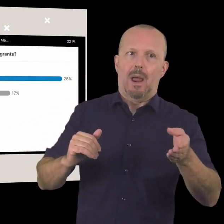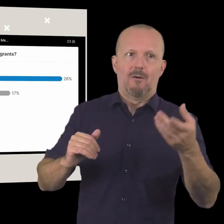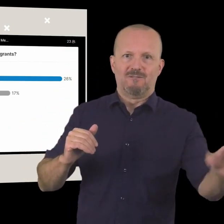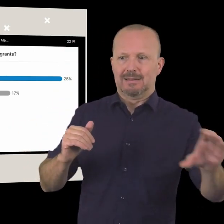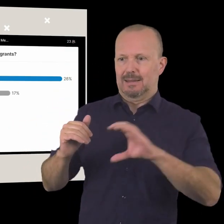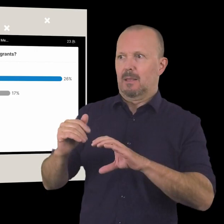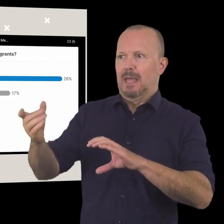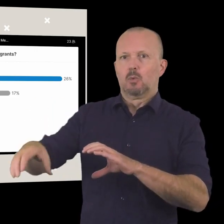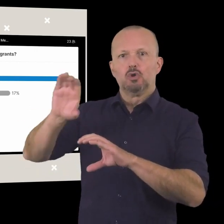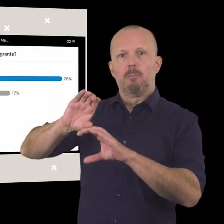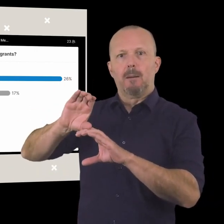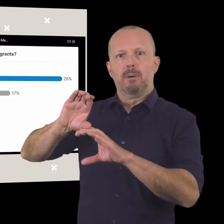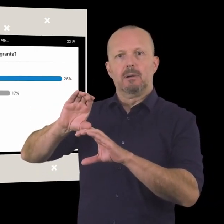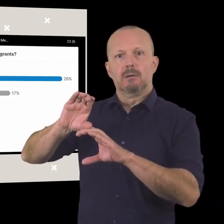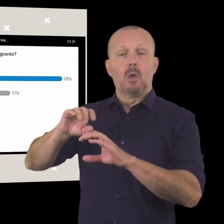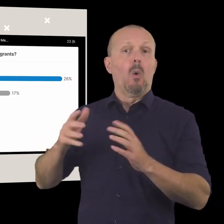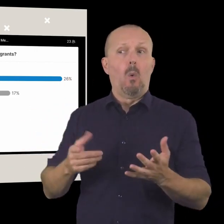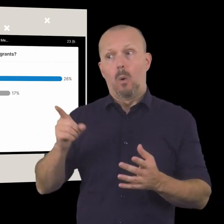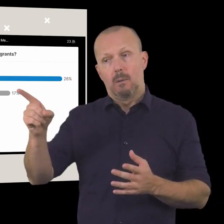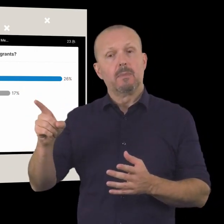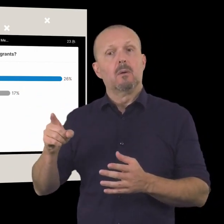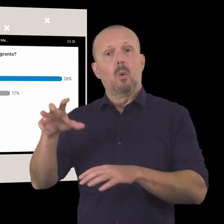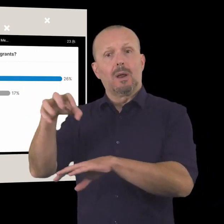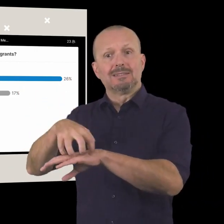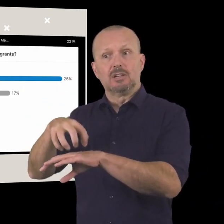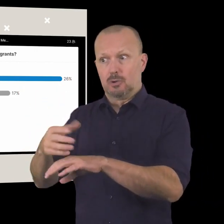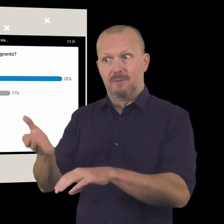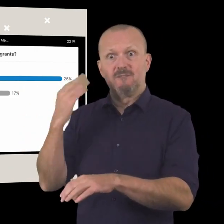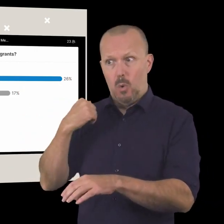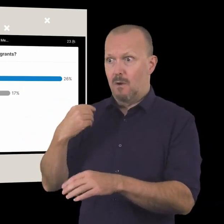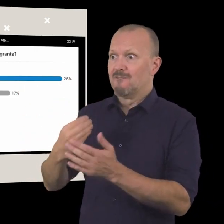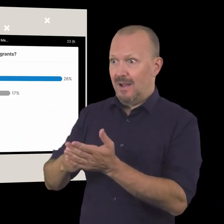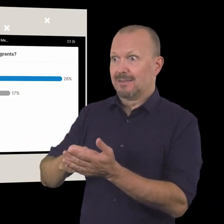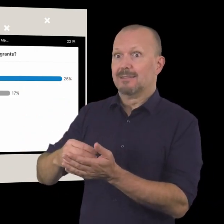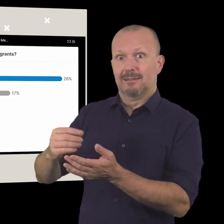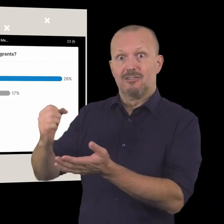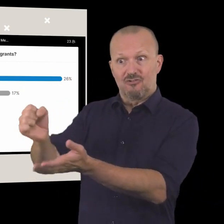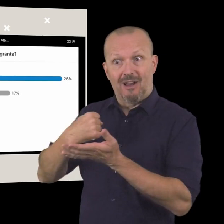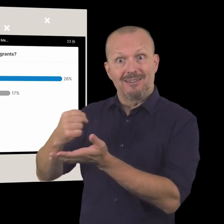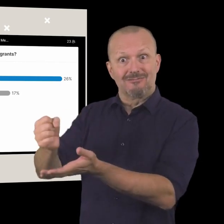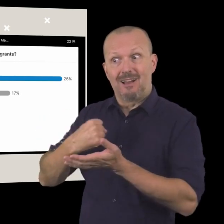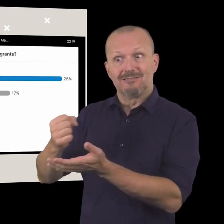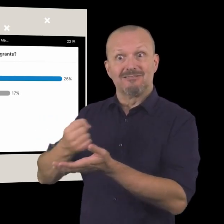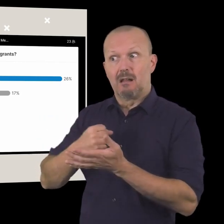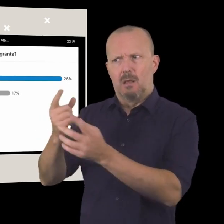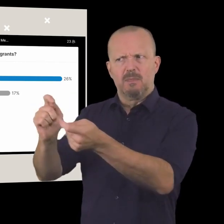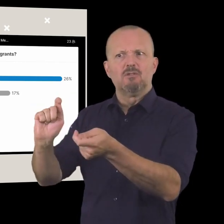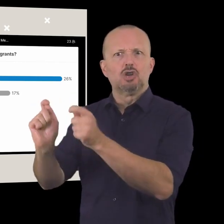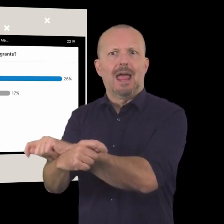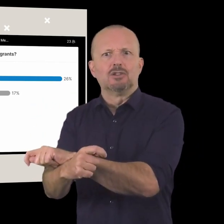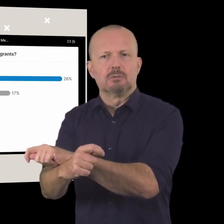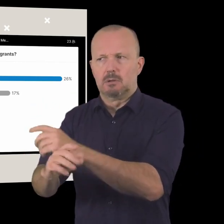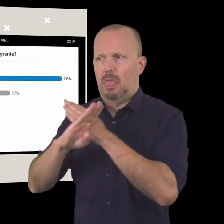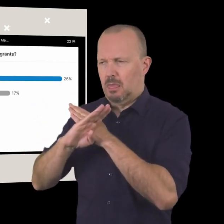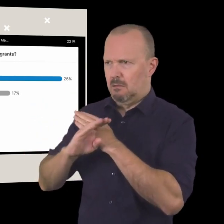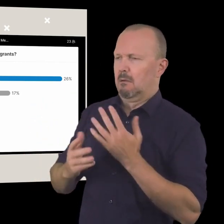you know funders have changed your criteria so you may find that a grant that you were receiving uh you're not receiving anymore uh you know and at a broad